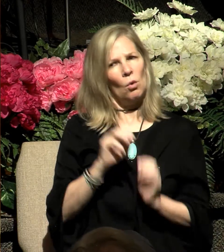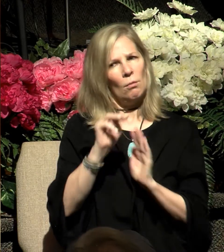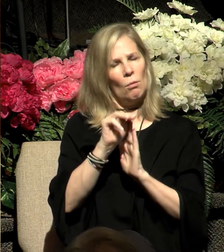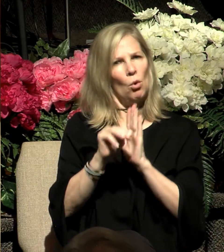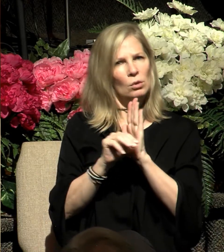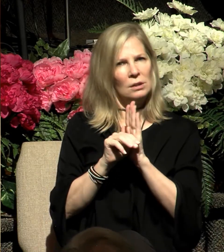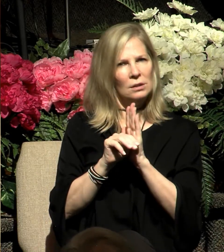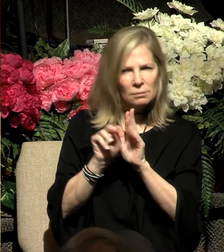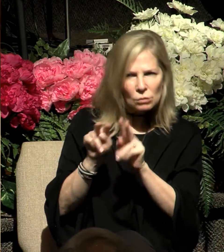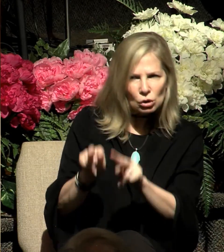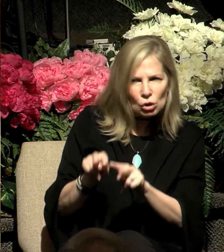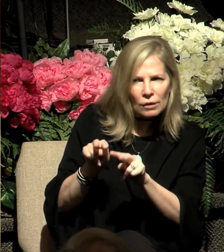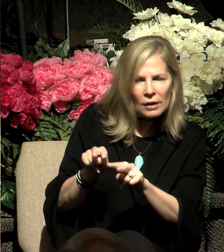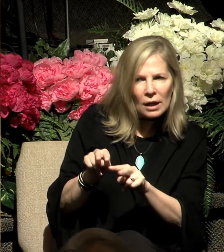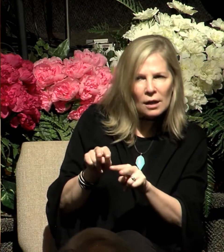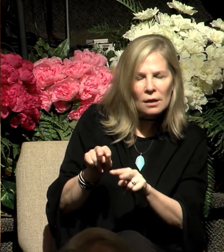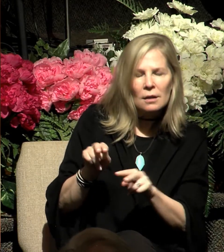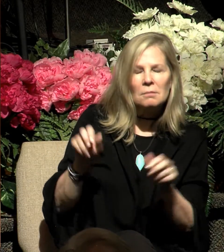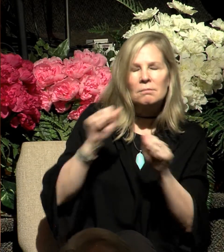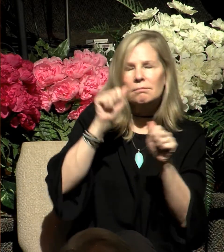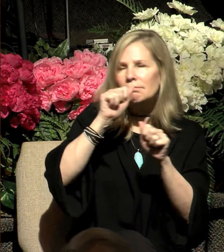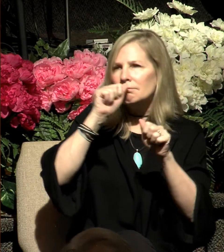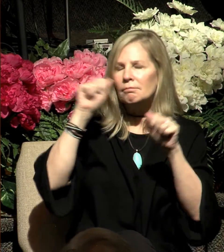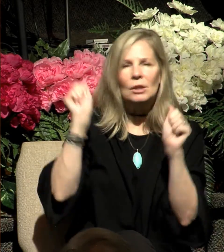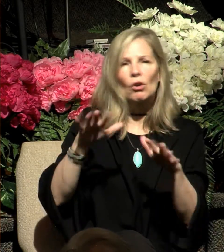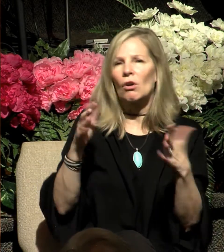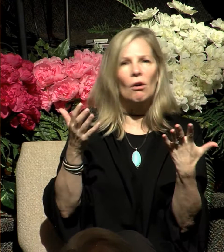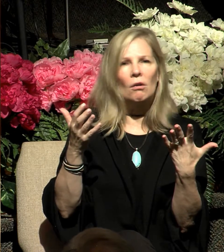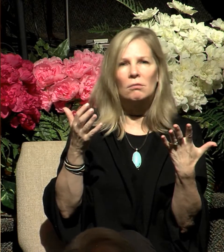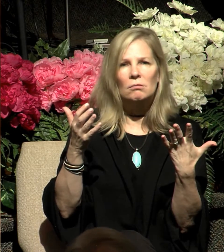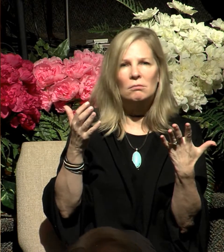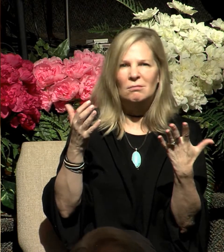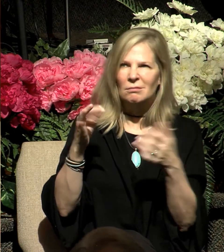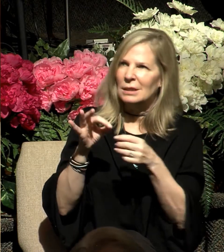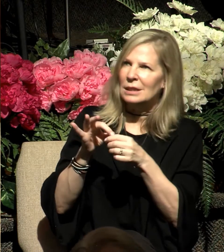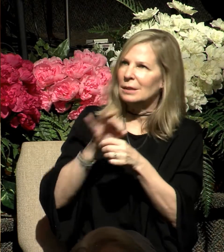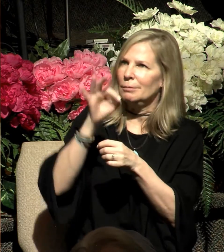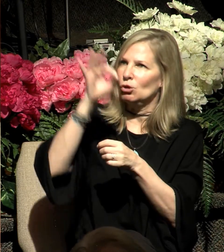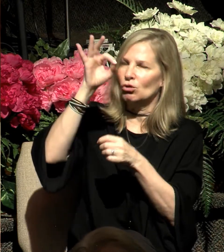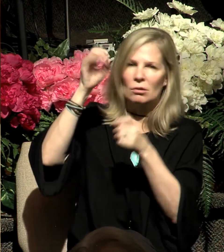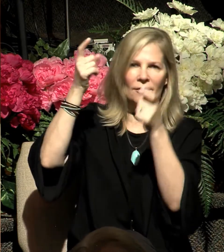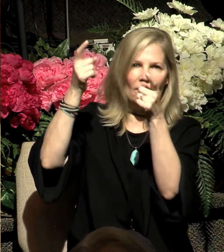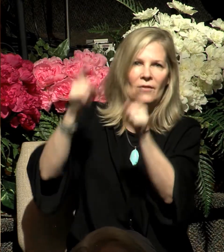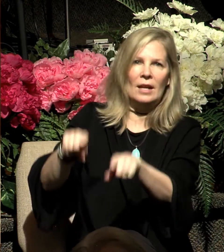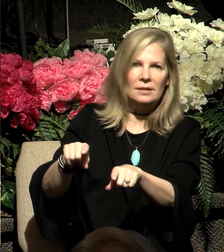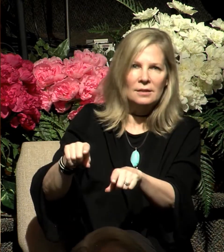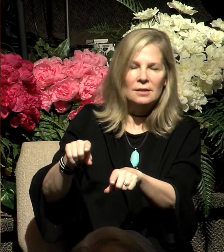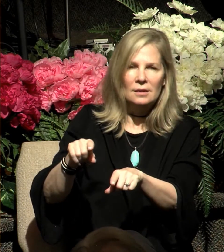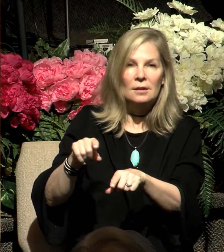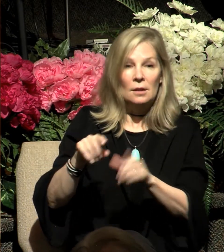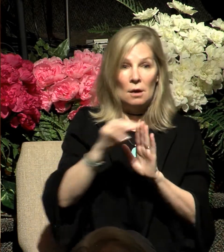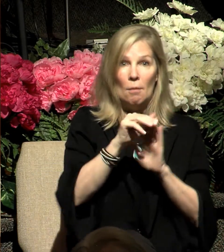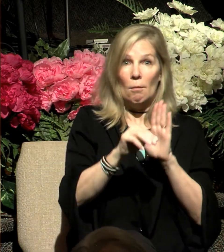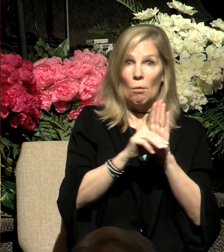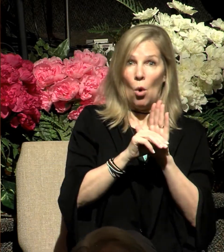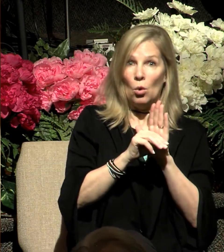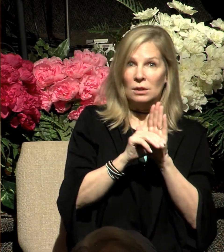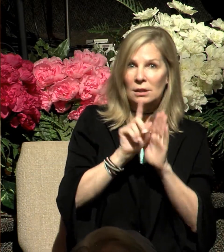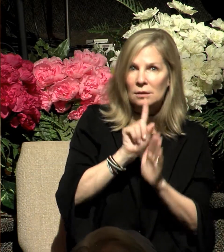observing was a miracle. It was a supernatural event. Because as he approached the burning bush to get a better